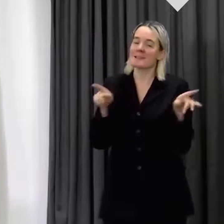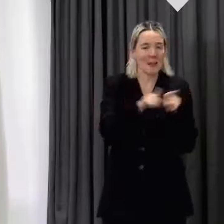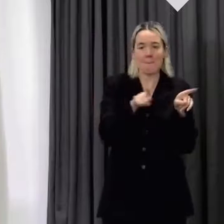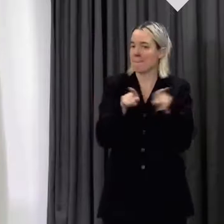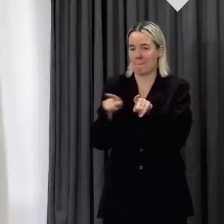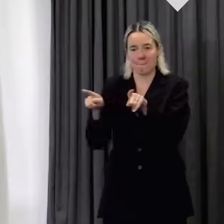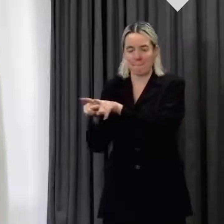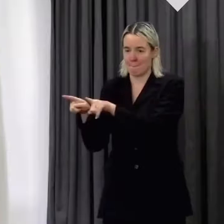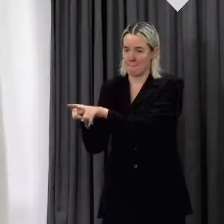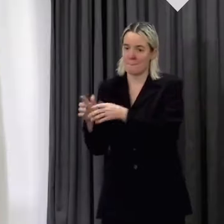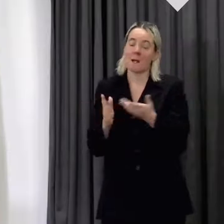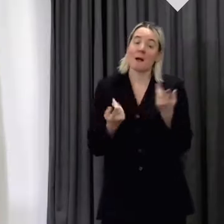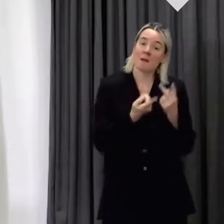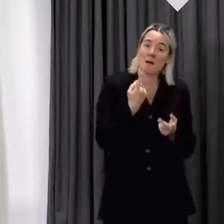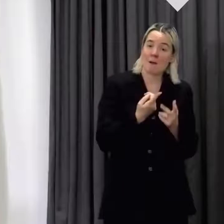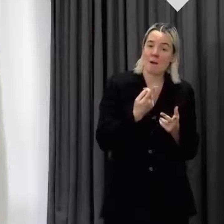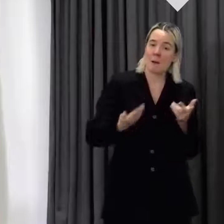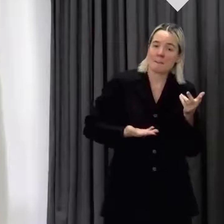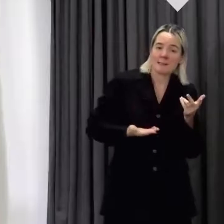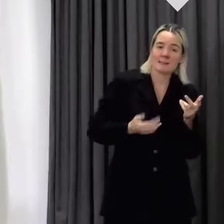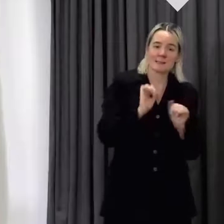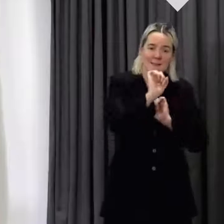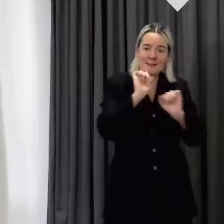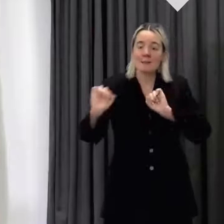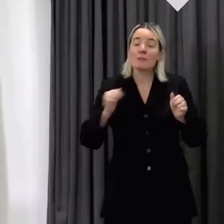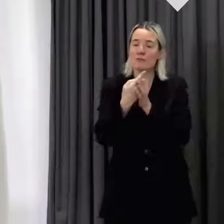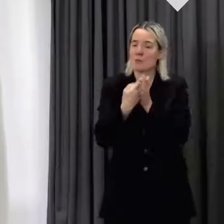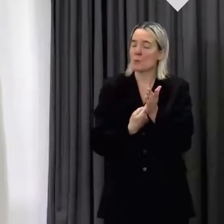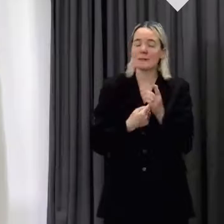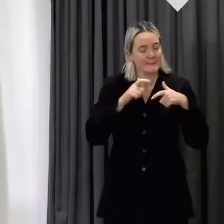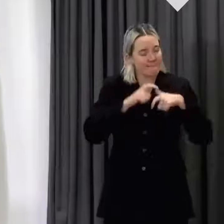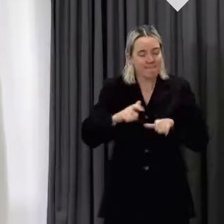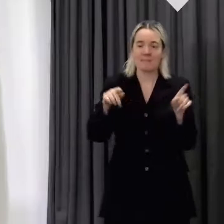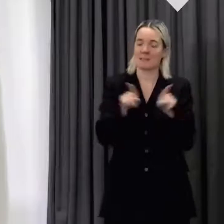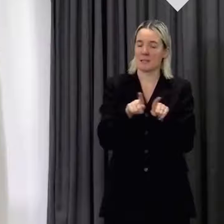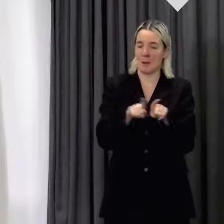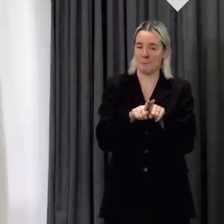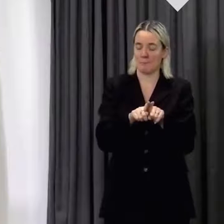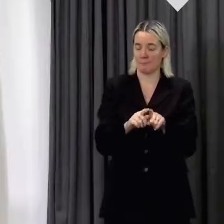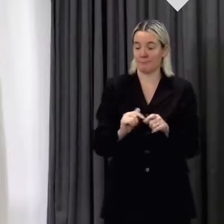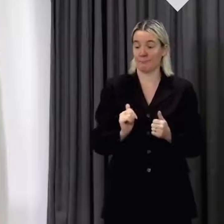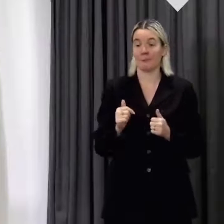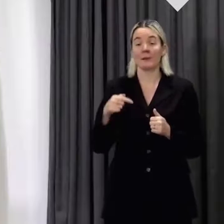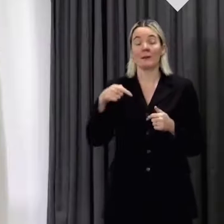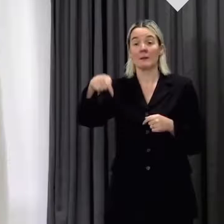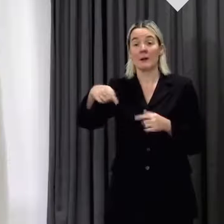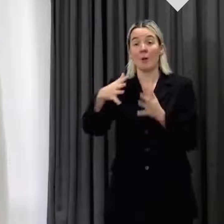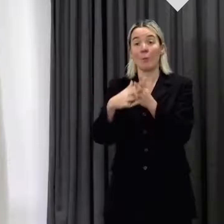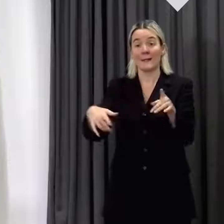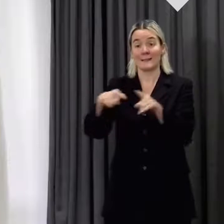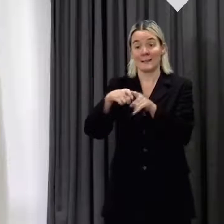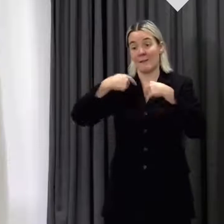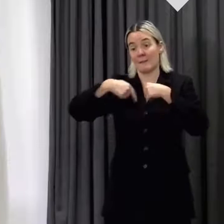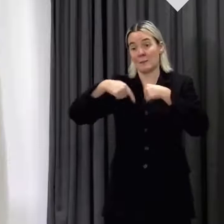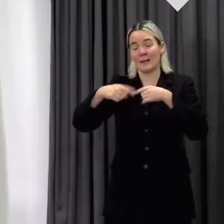agro businesses. Now, when the English lockdown ends on Wednesday of this week, we will look again at